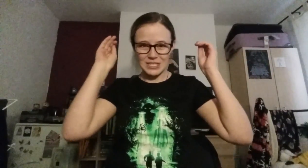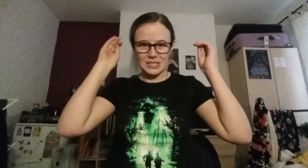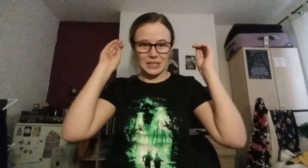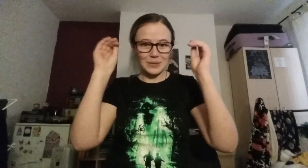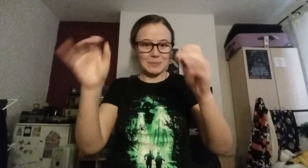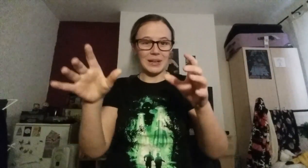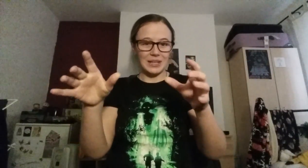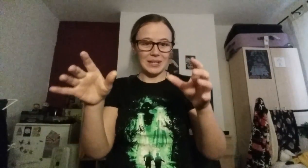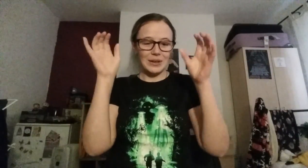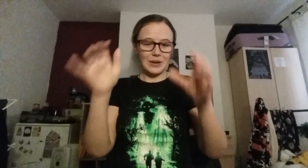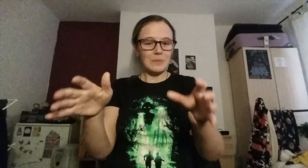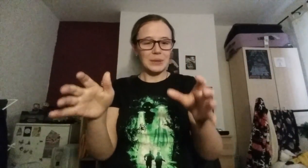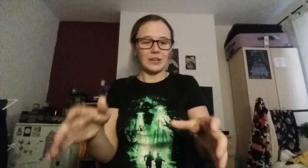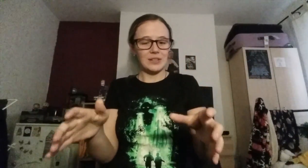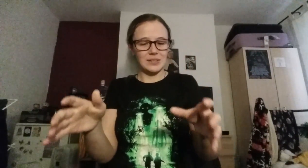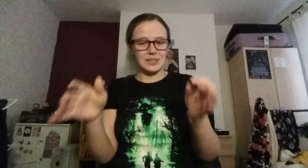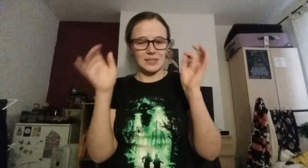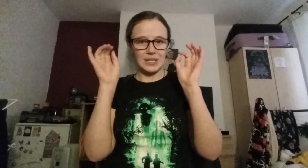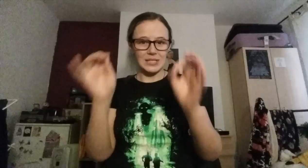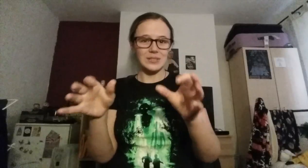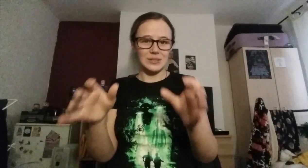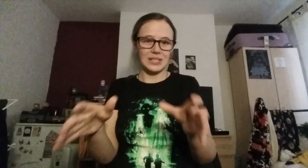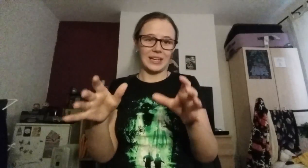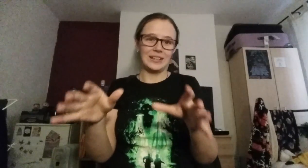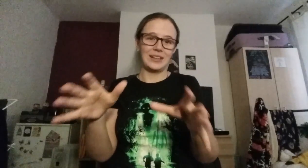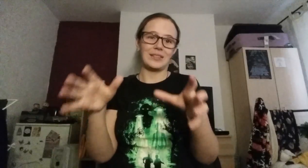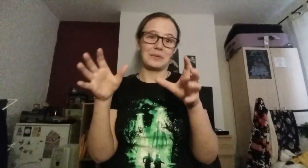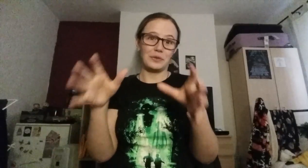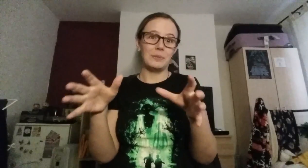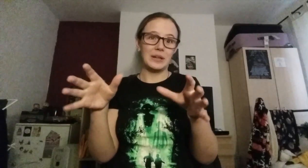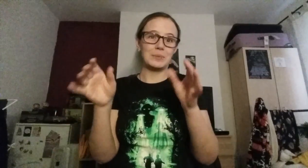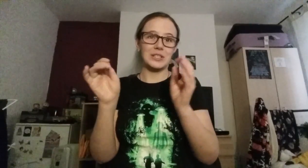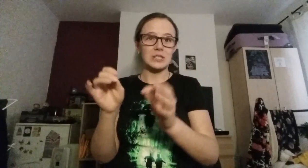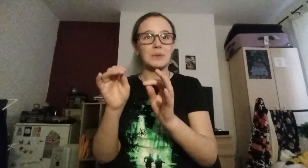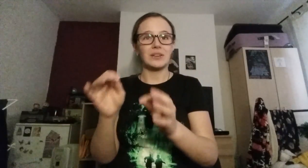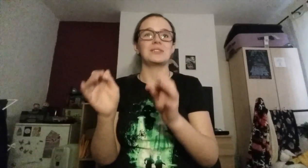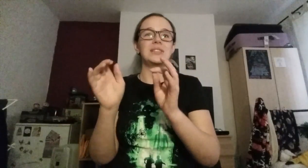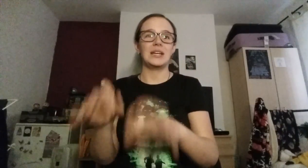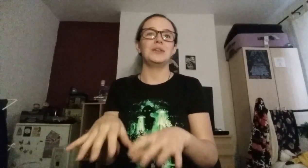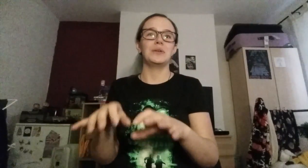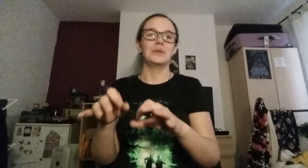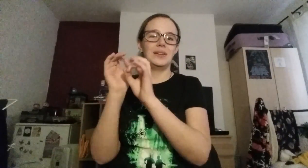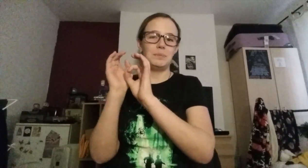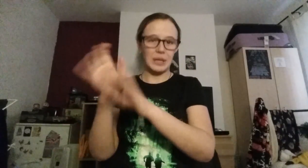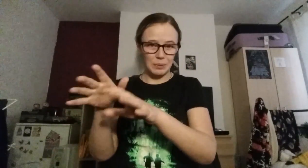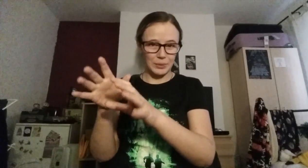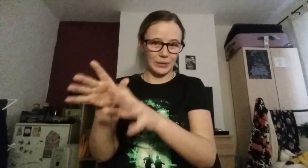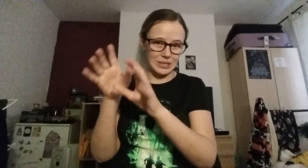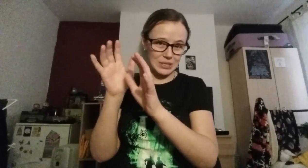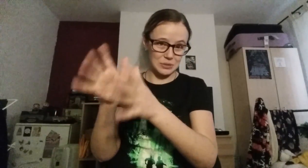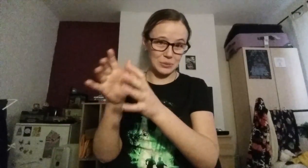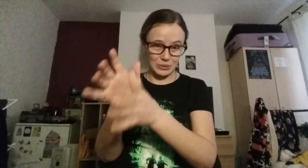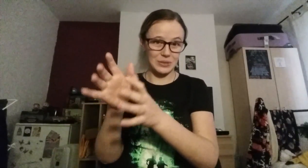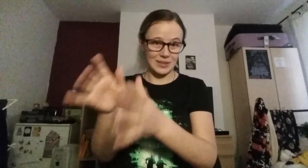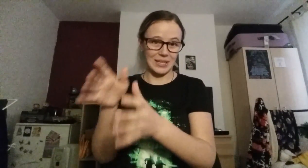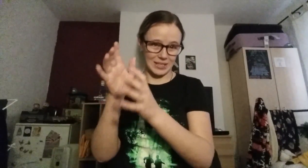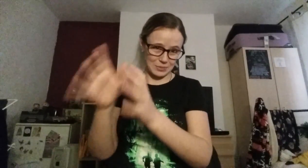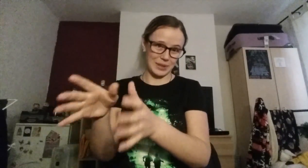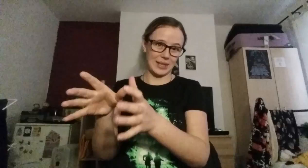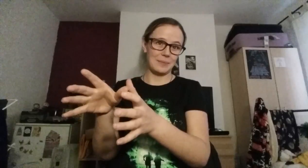just giving money, not because they stood to gain anything from it, but just because they knew that people were going to do good things with that